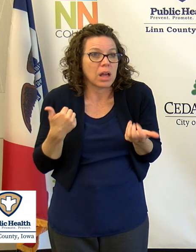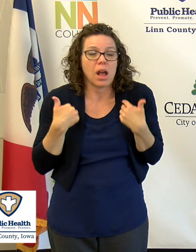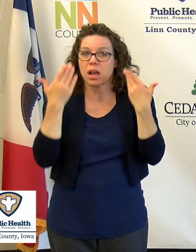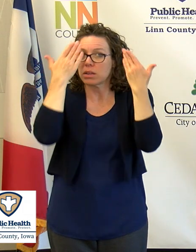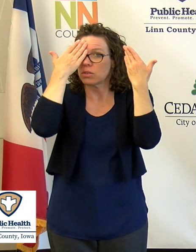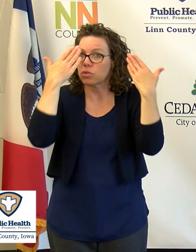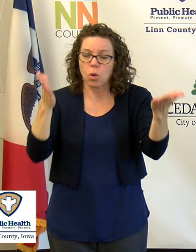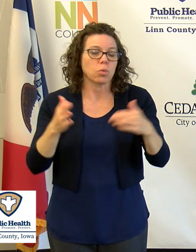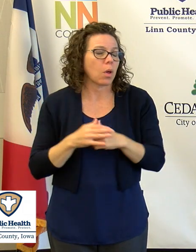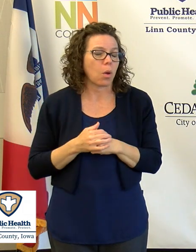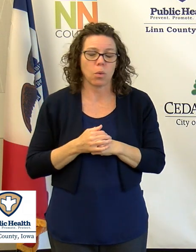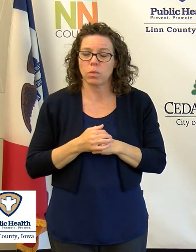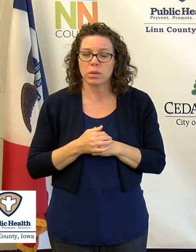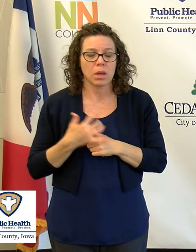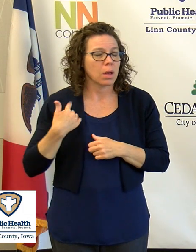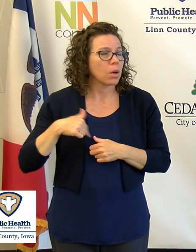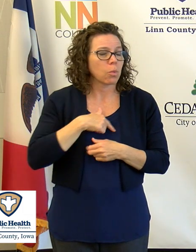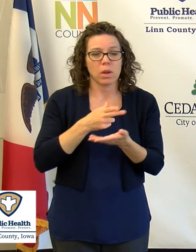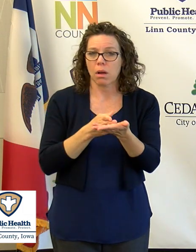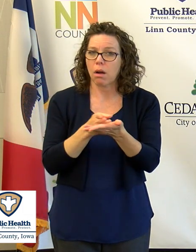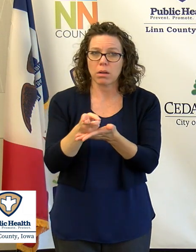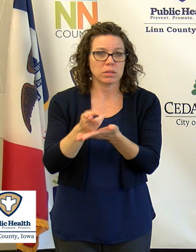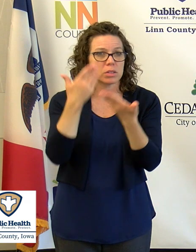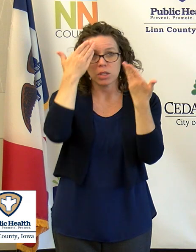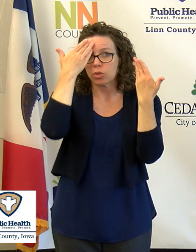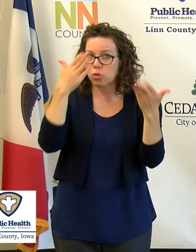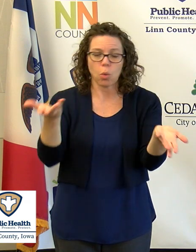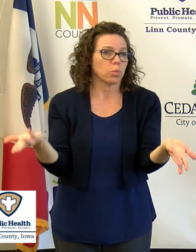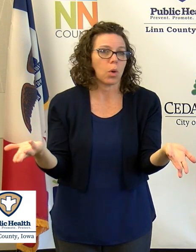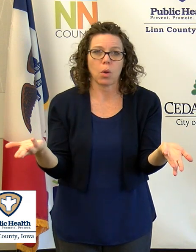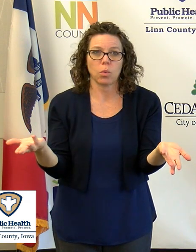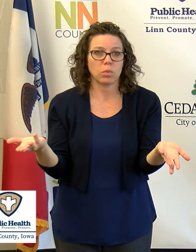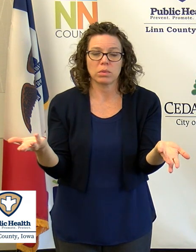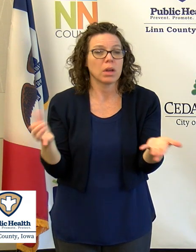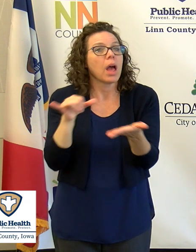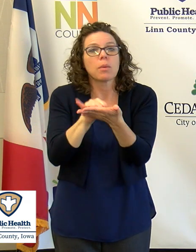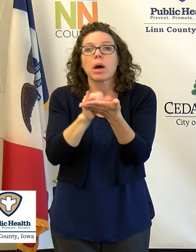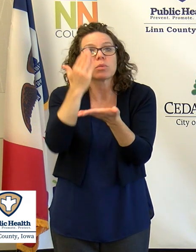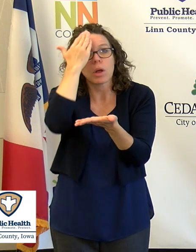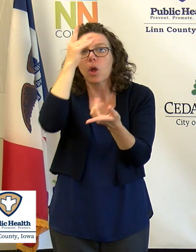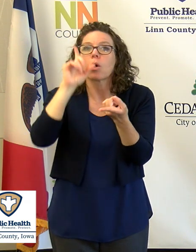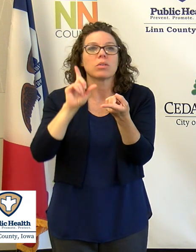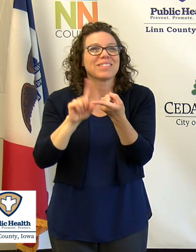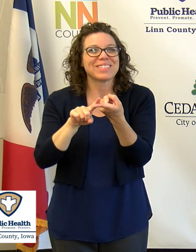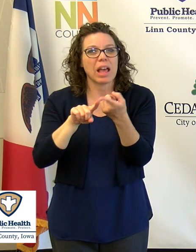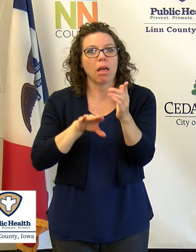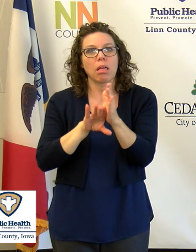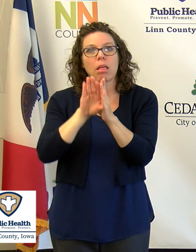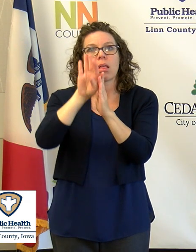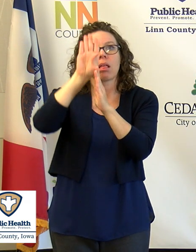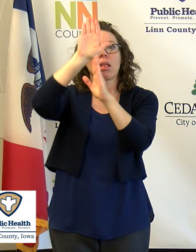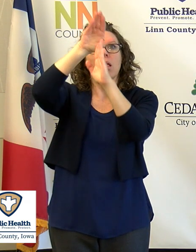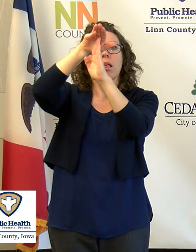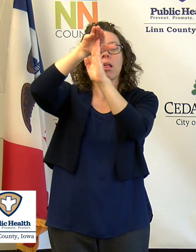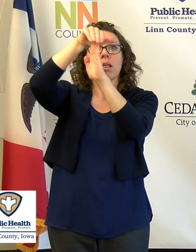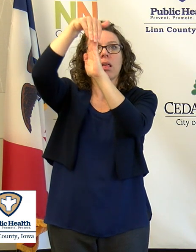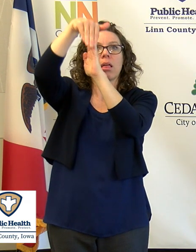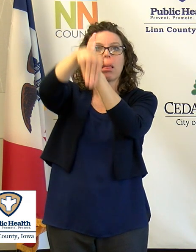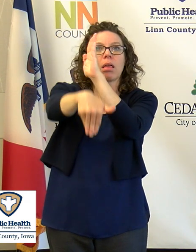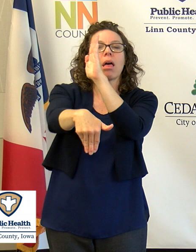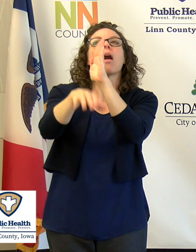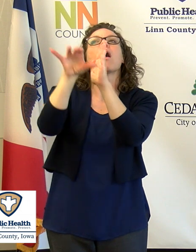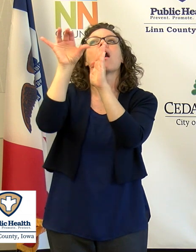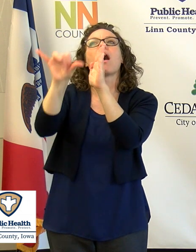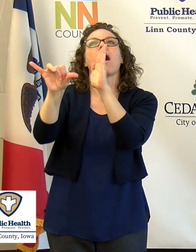happen. We don't know. We won't know until it's happened and we are on the other side of that